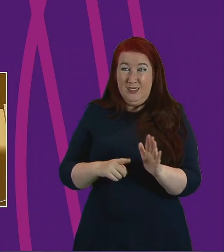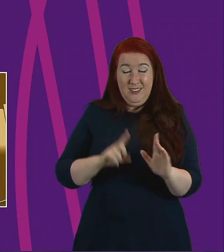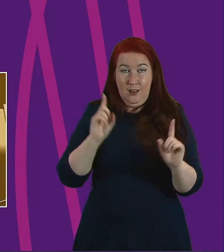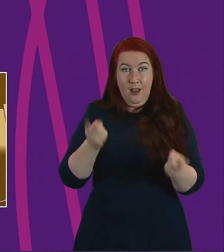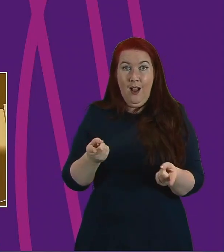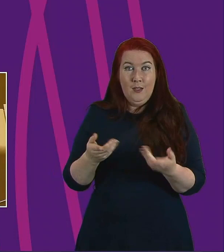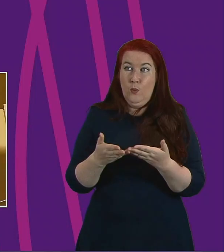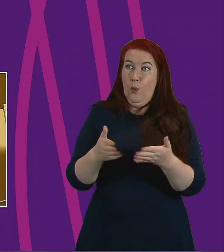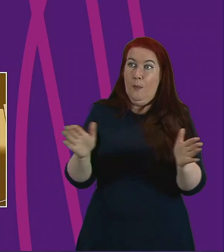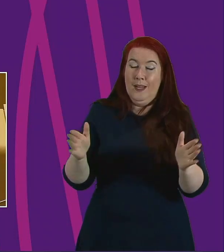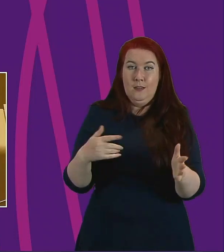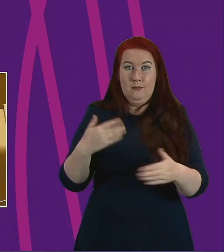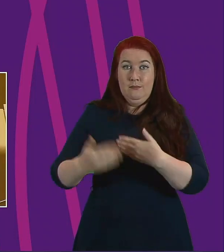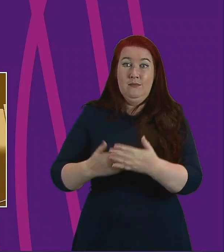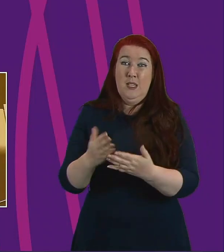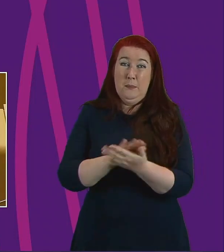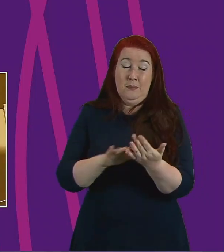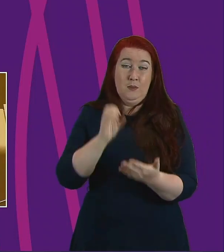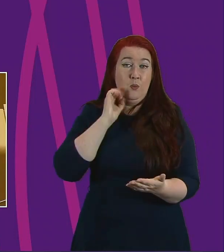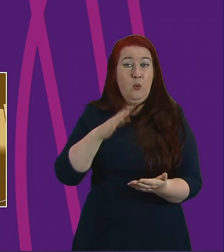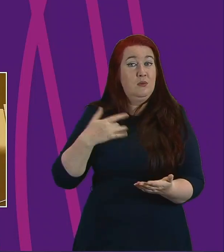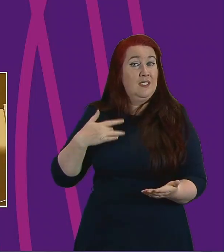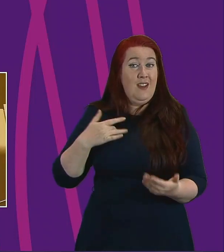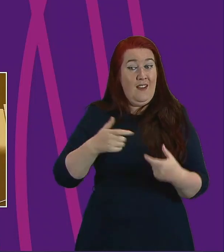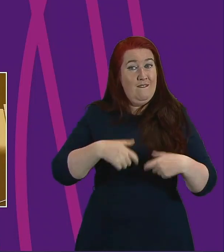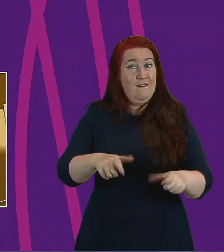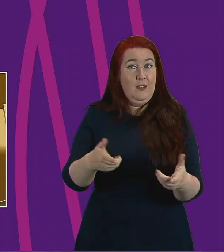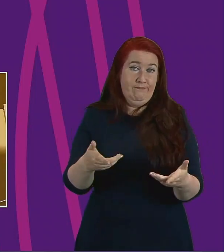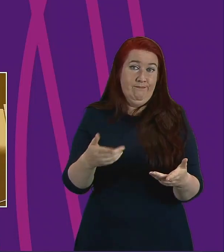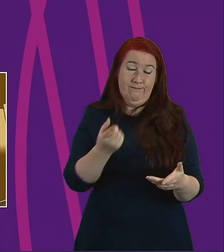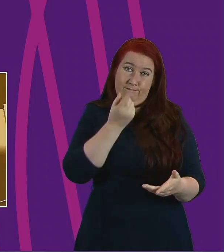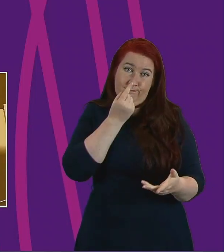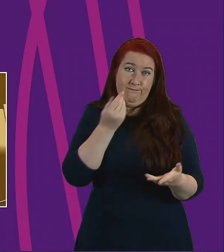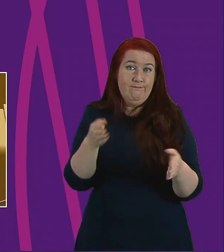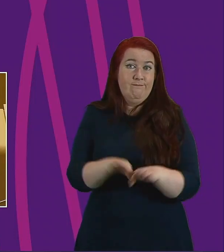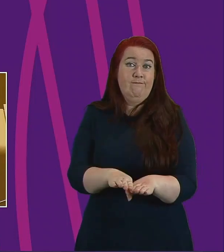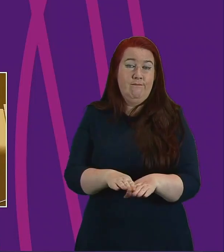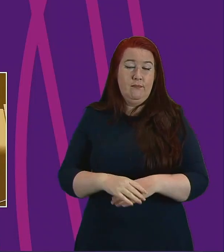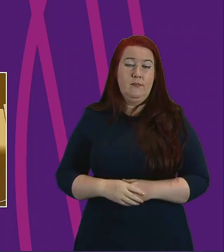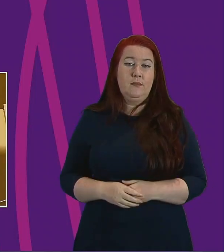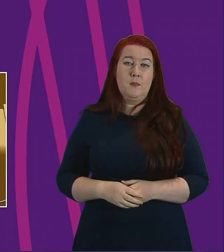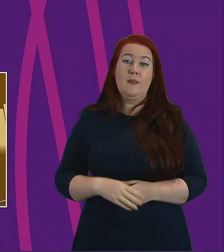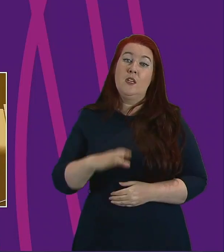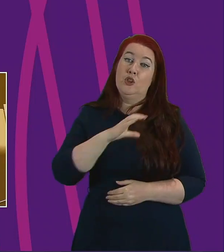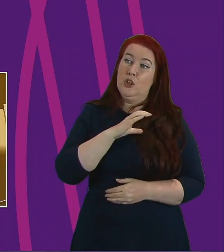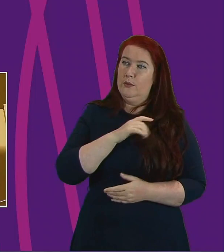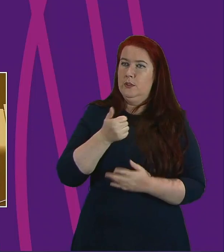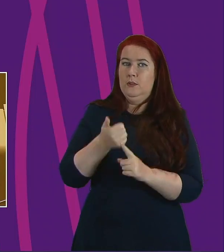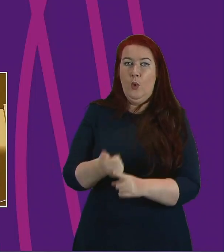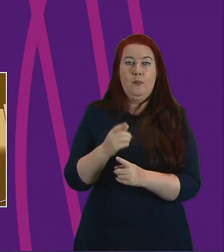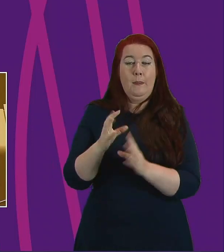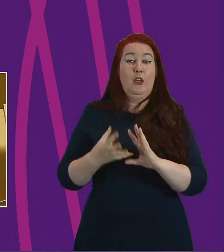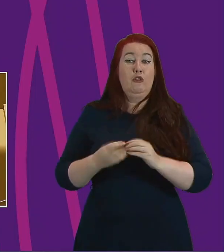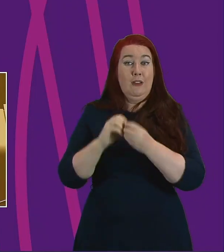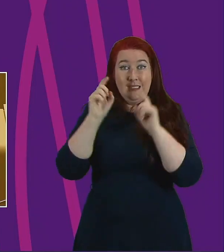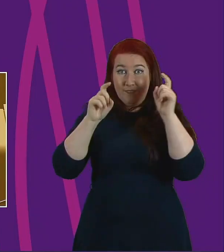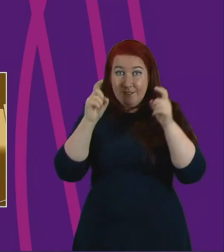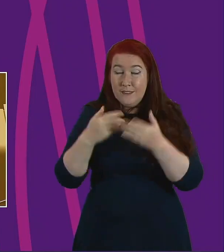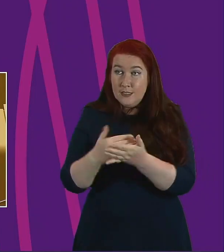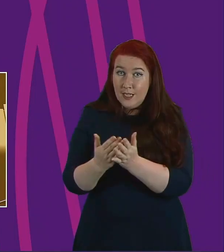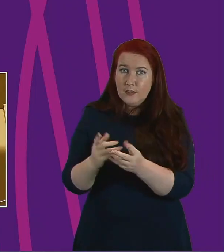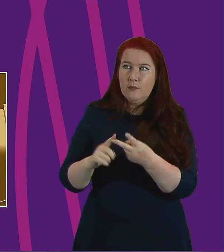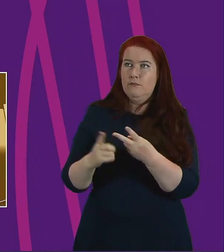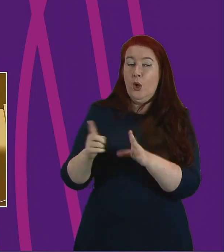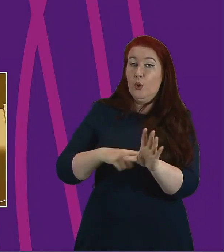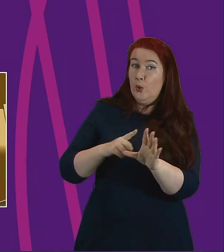they will not be able to survive this period. Charities and community groups supporting youth work and the creative sector continue to work to provide